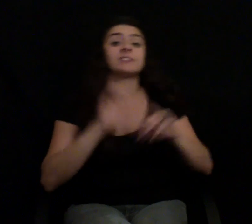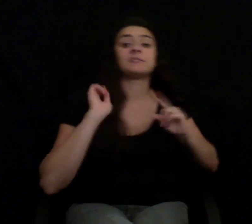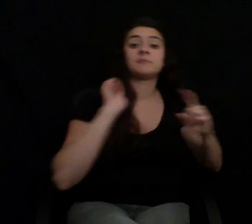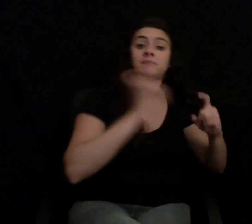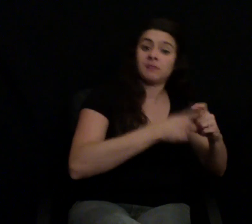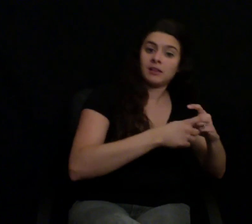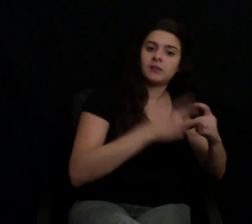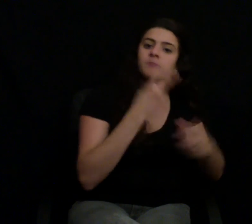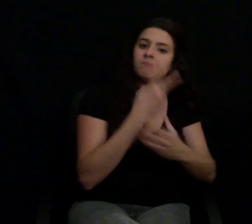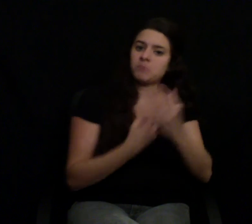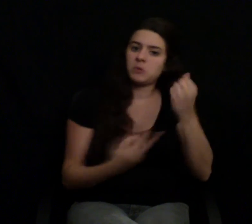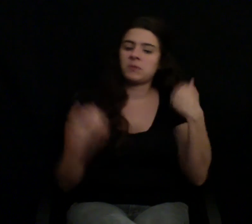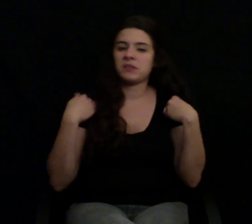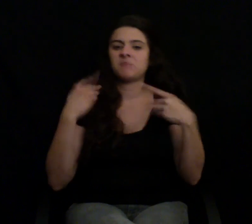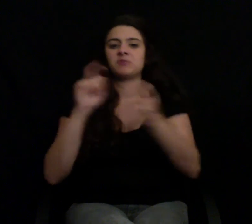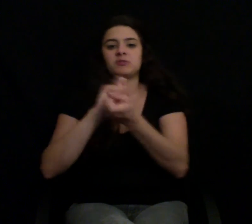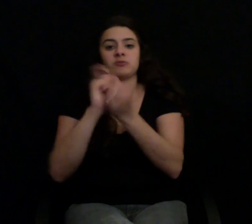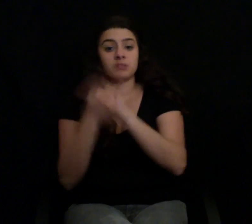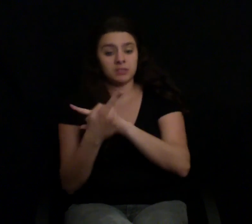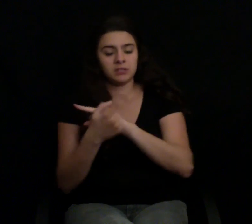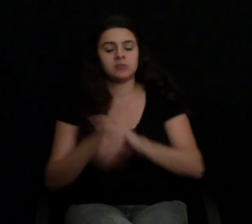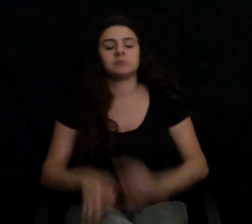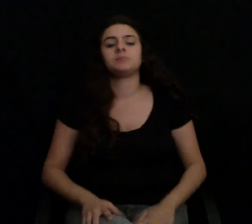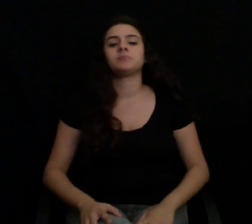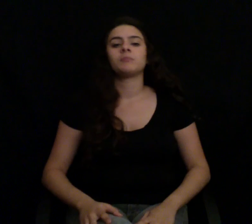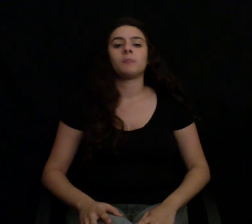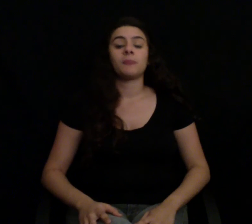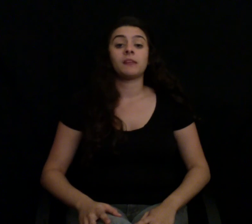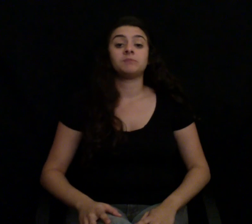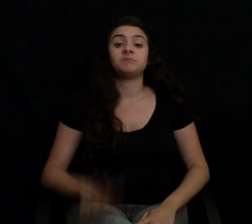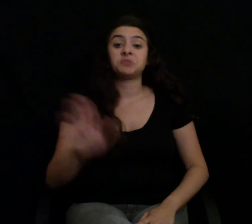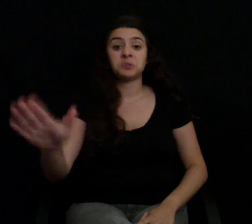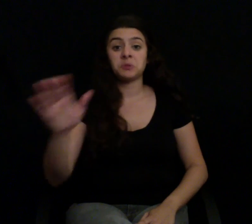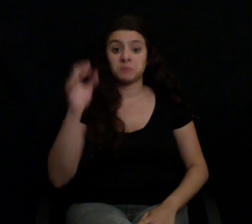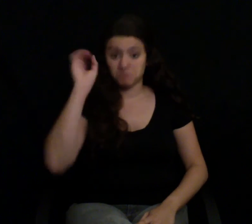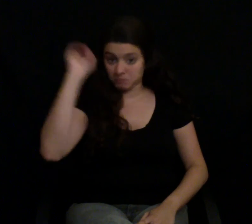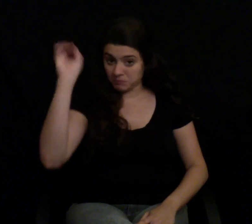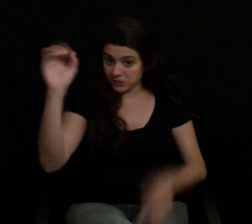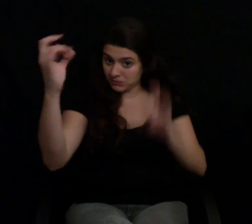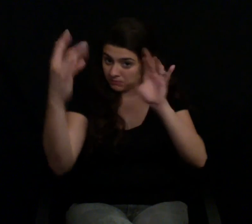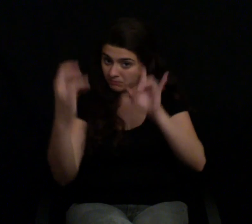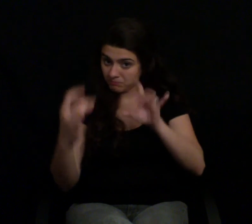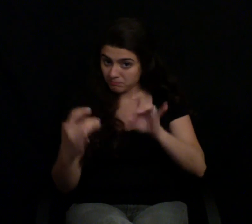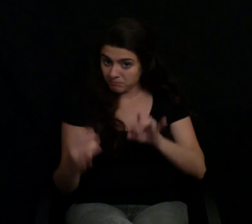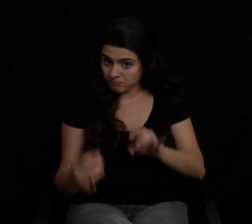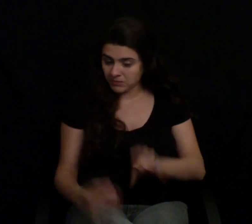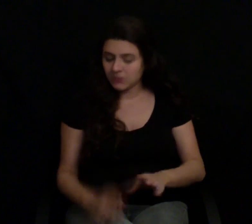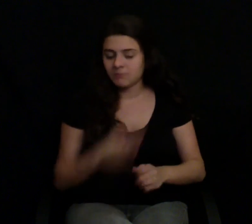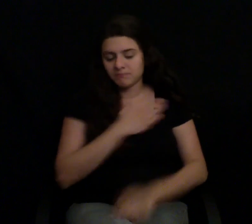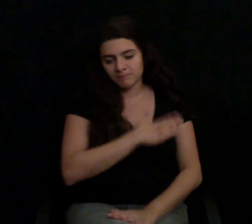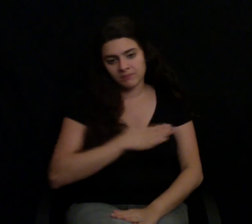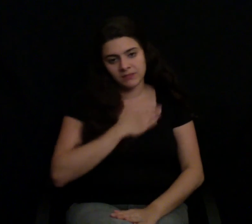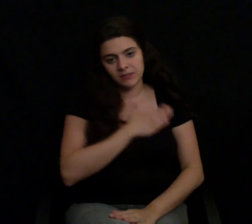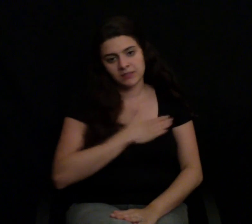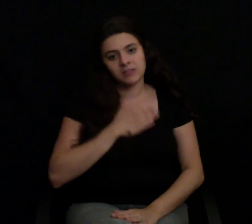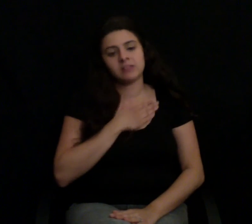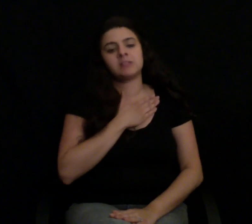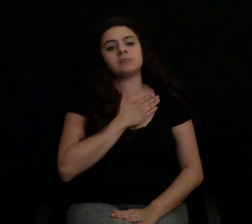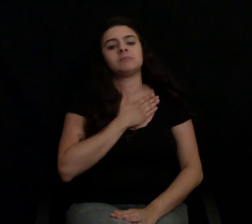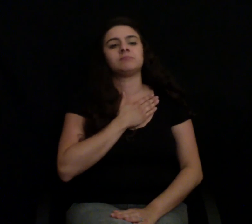wiki of our slash upload. So take a look. Let us know what you think. And as always, keep that feedback coming. We have blown past half a